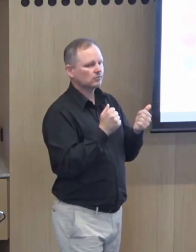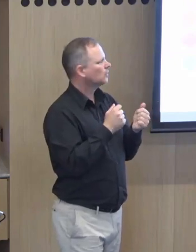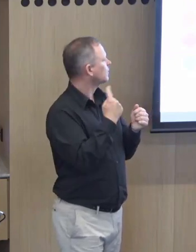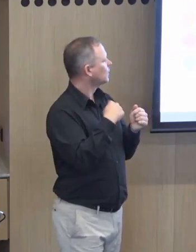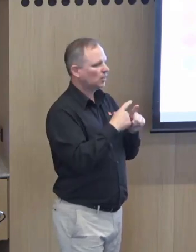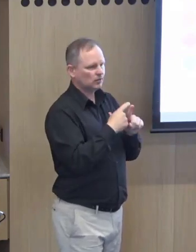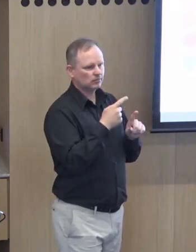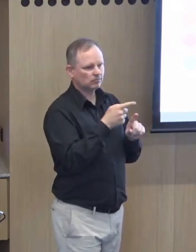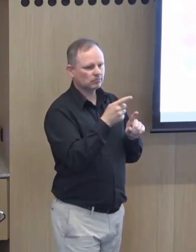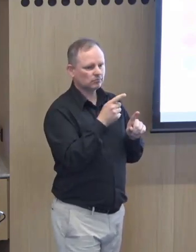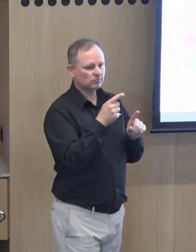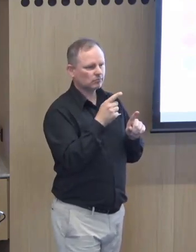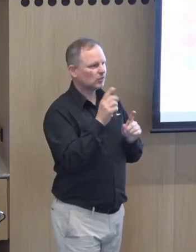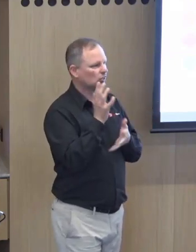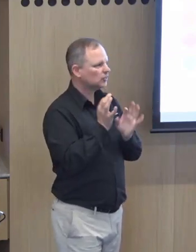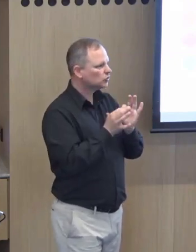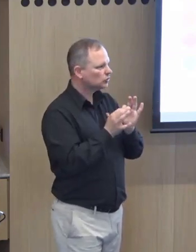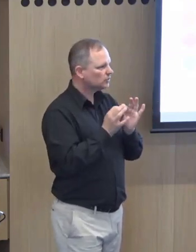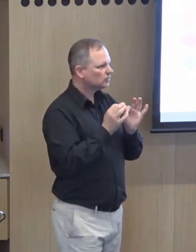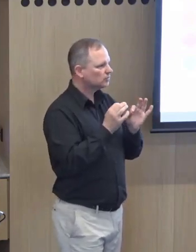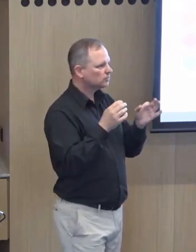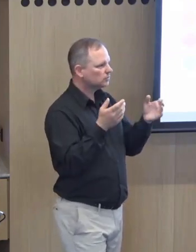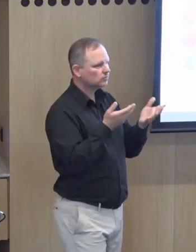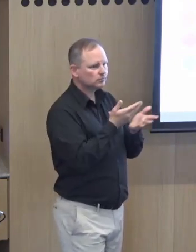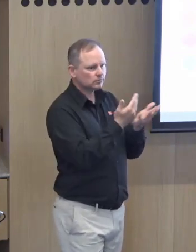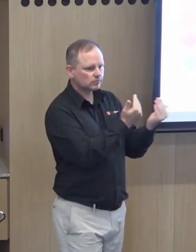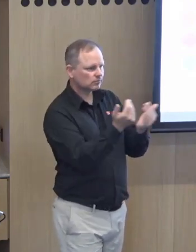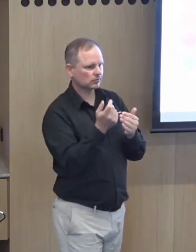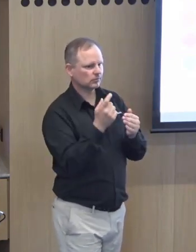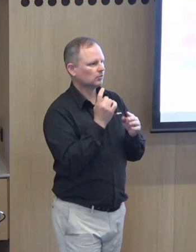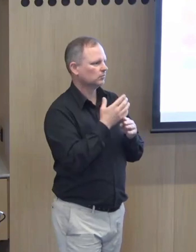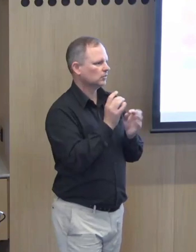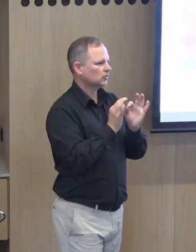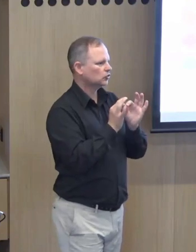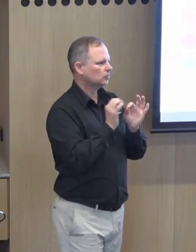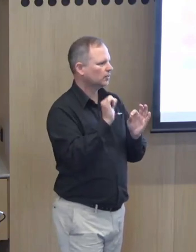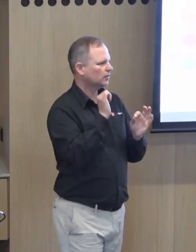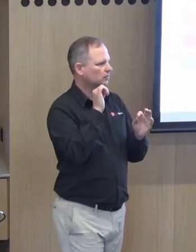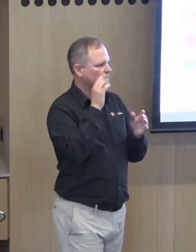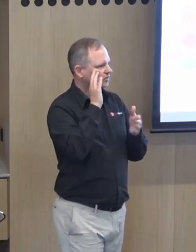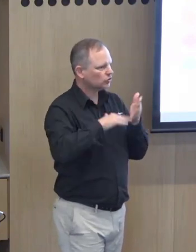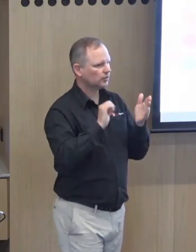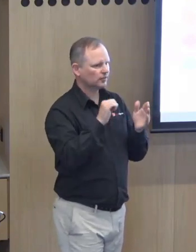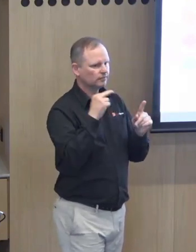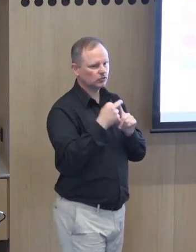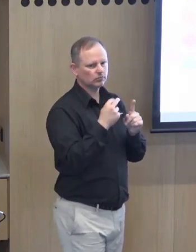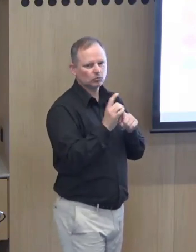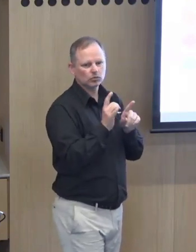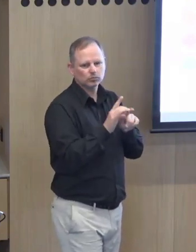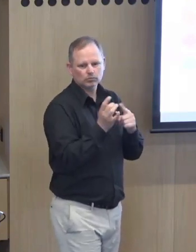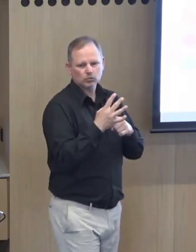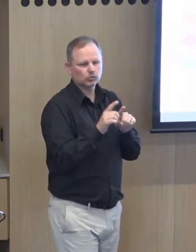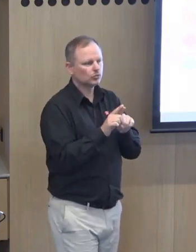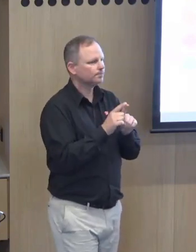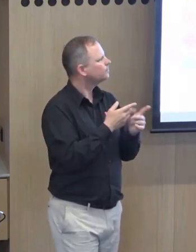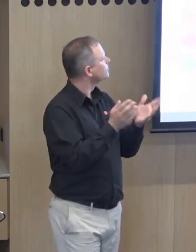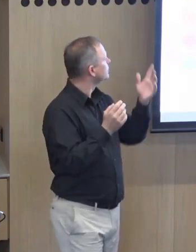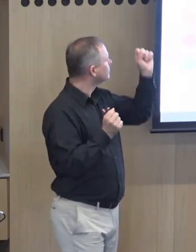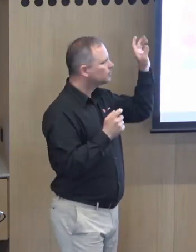and of course, we have Auslan interpreters in mental health services too, because their experience and their viewpoints is